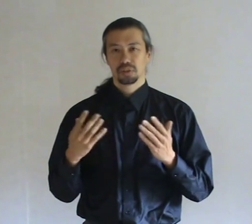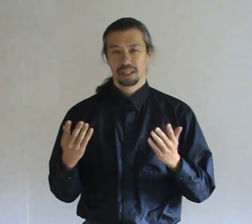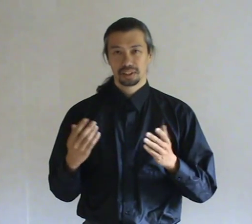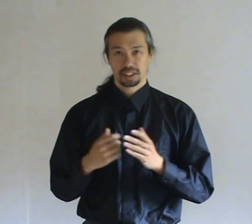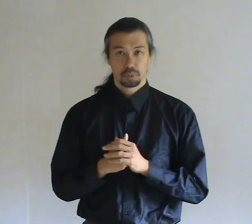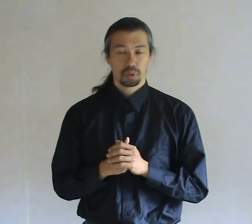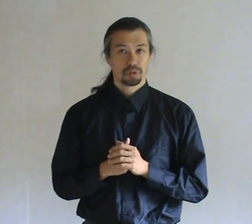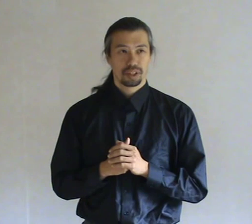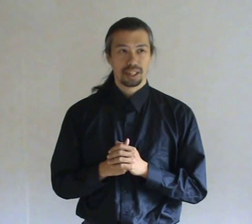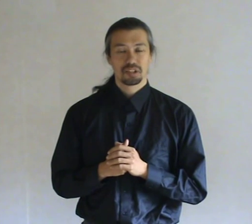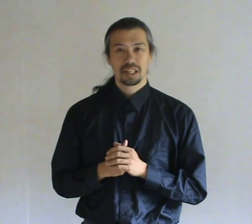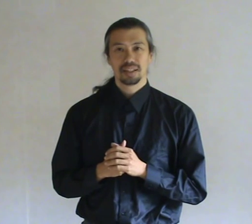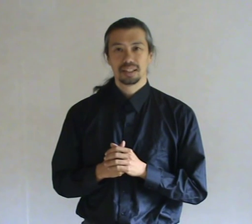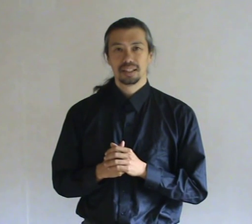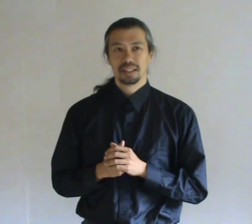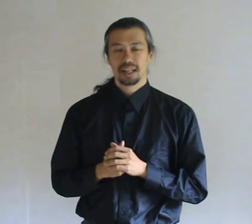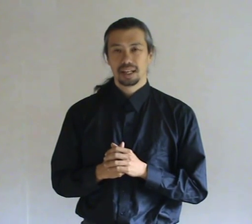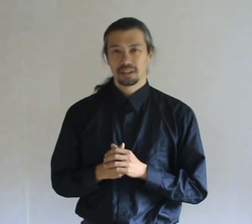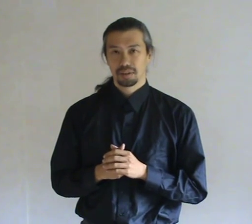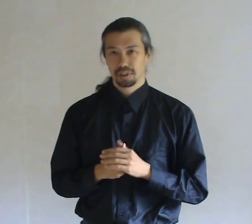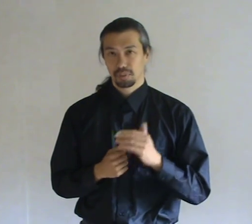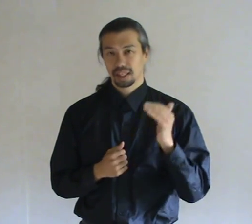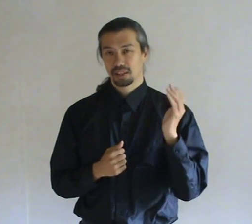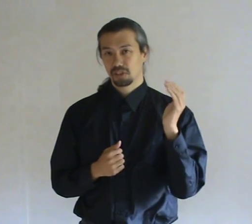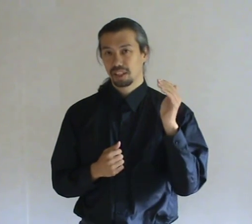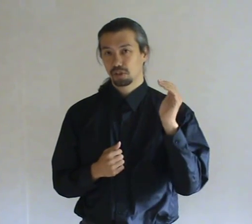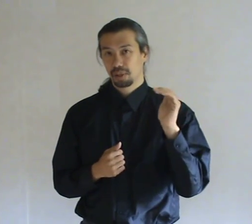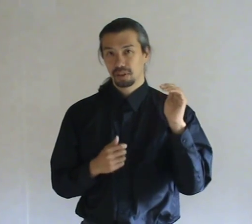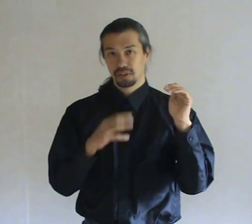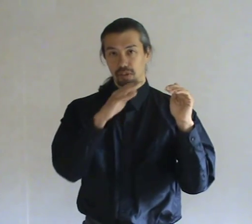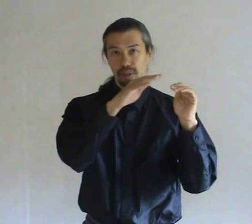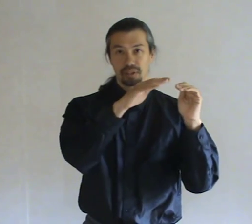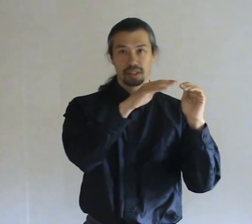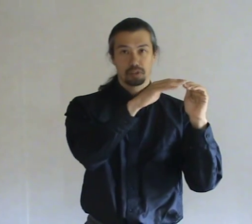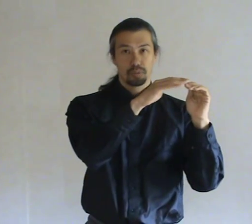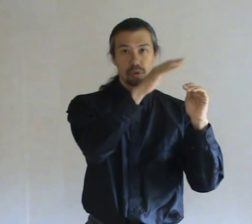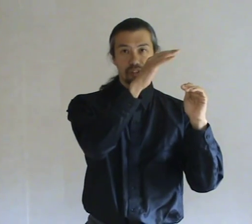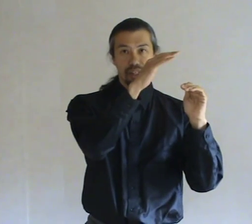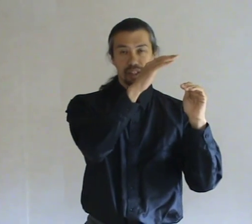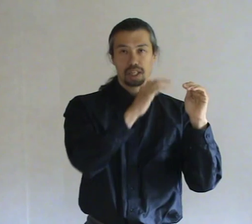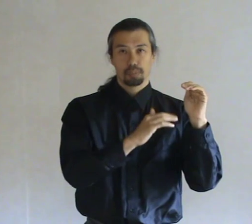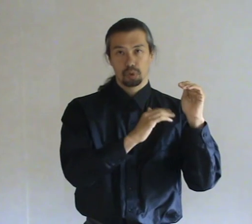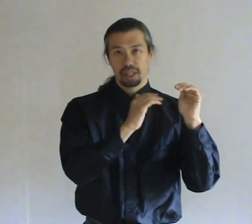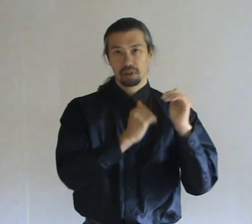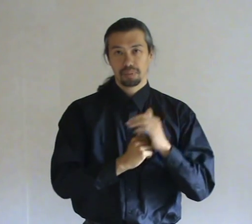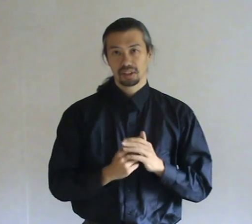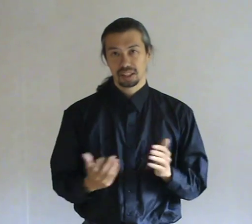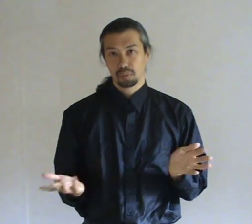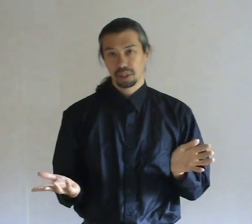the energetic world very easily and even if we can see a spirit, the spirit can just move its energy up or down a bit and then we